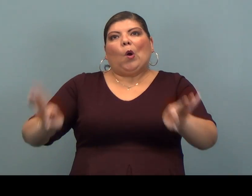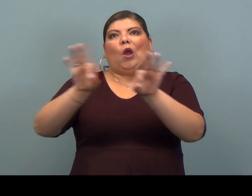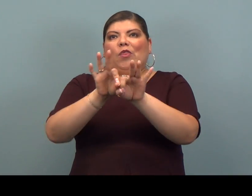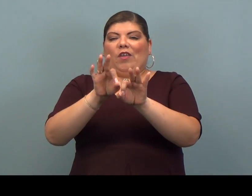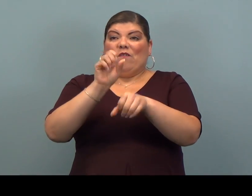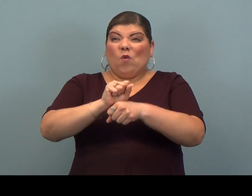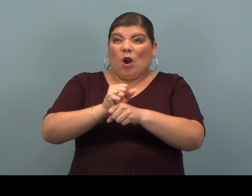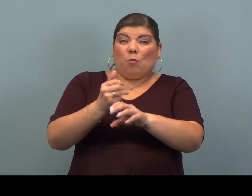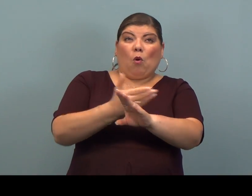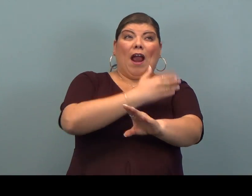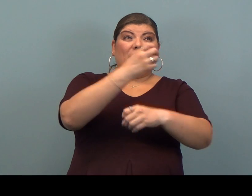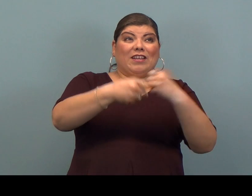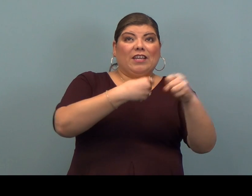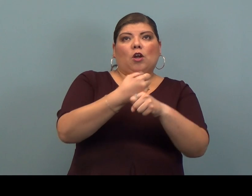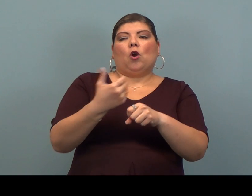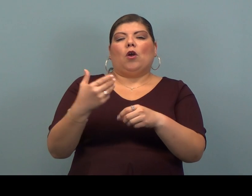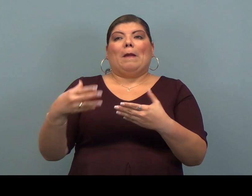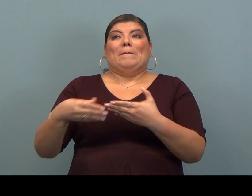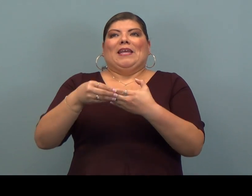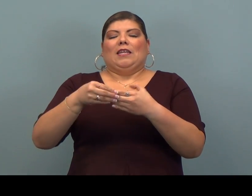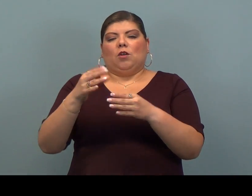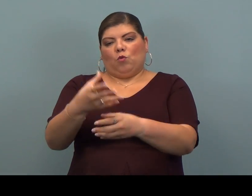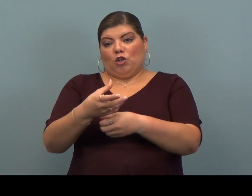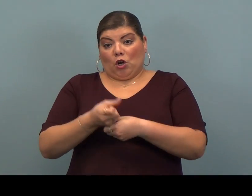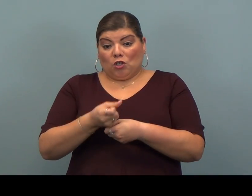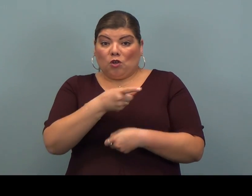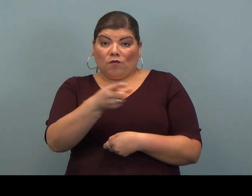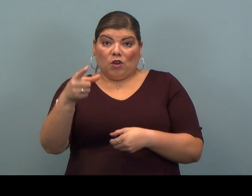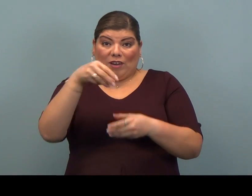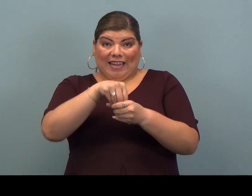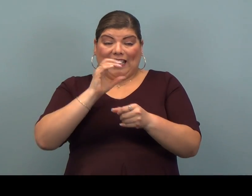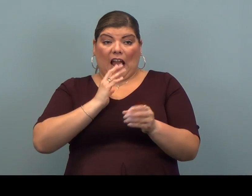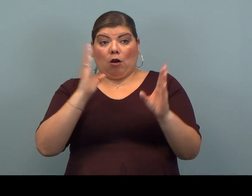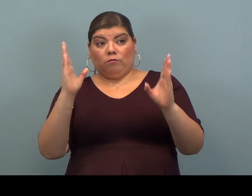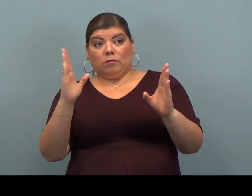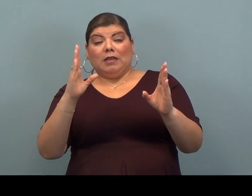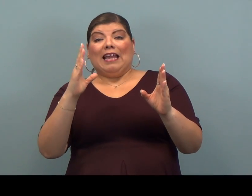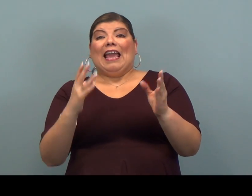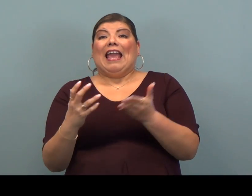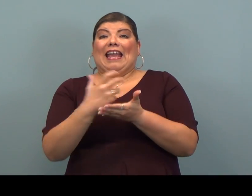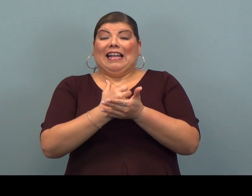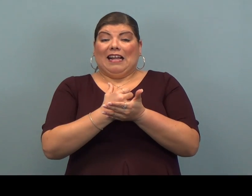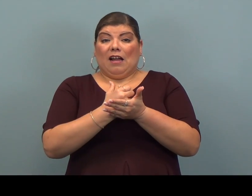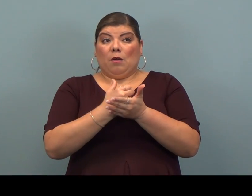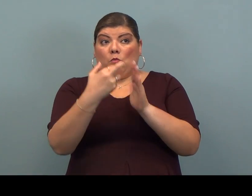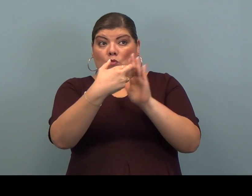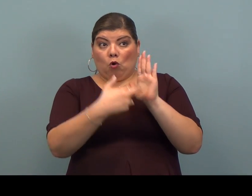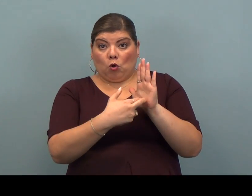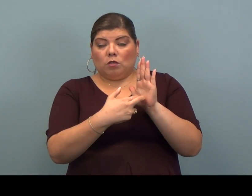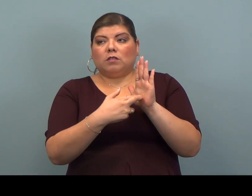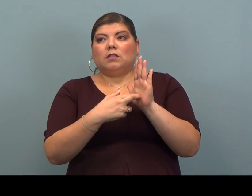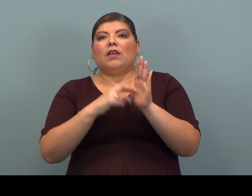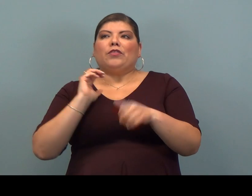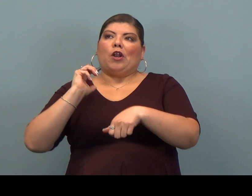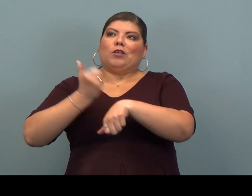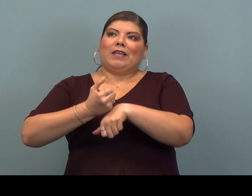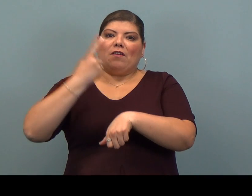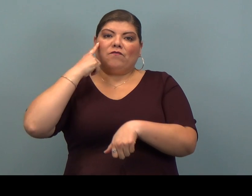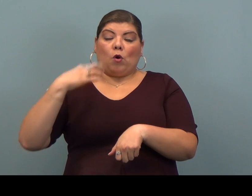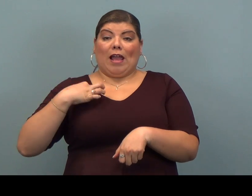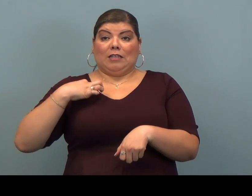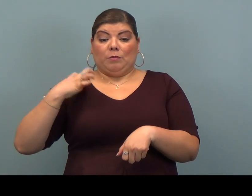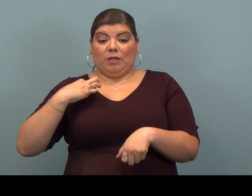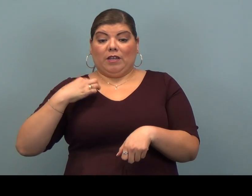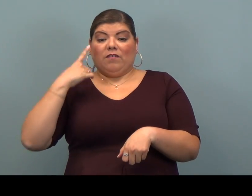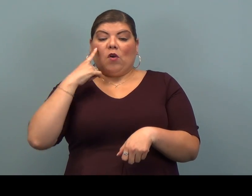of prior year or amended returns. So, if you're within our income guidelines, which are set according to eligibility for